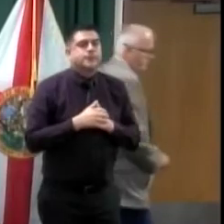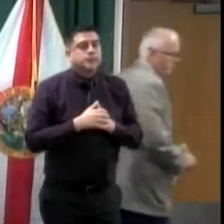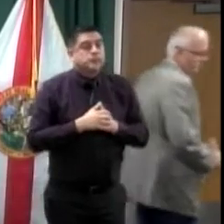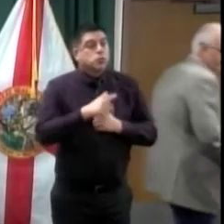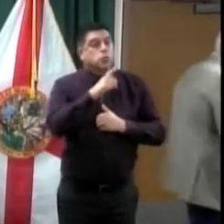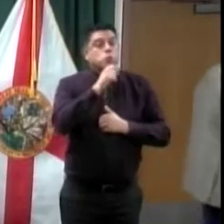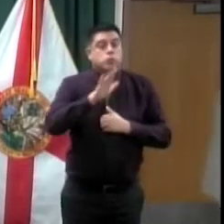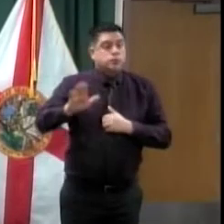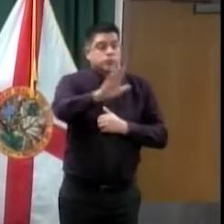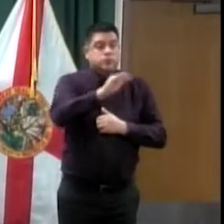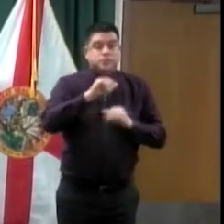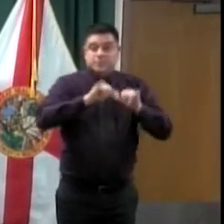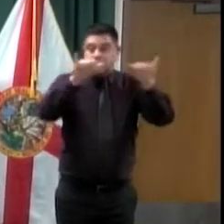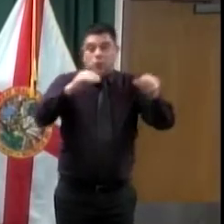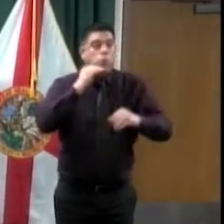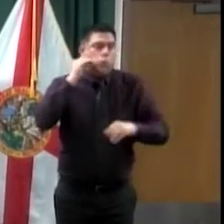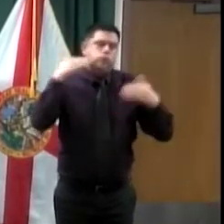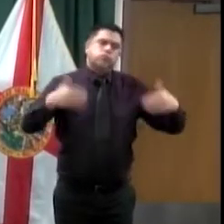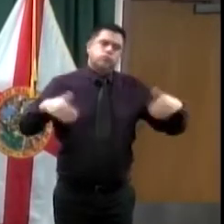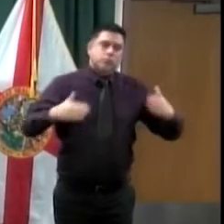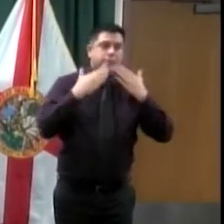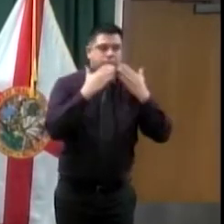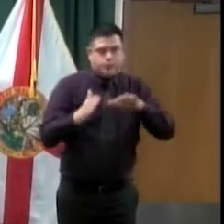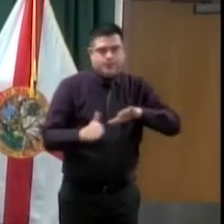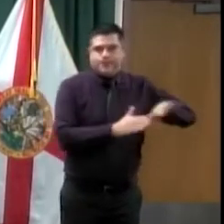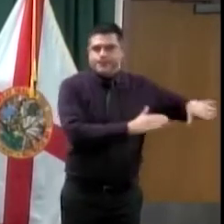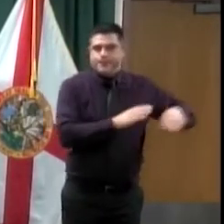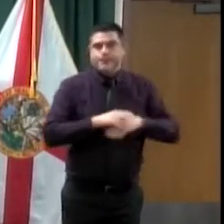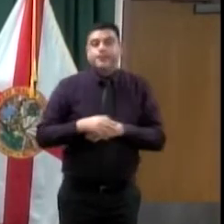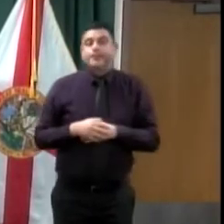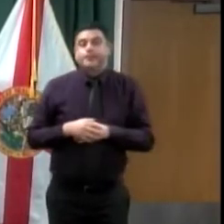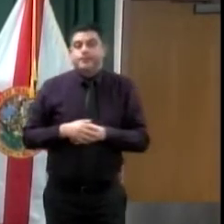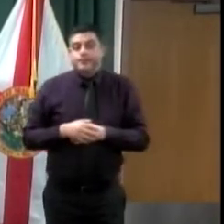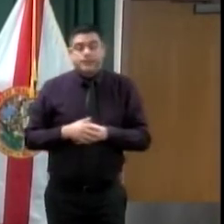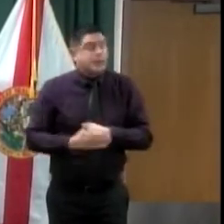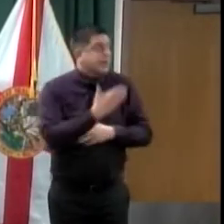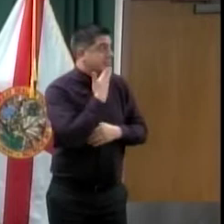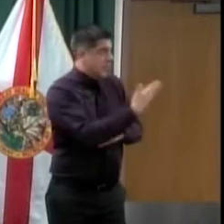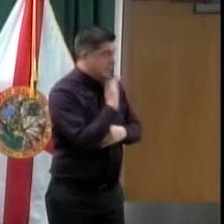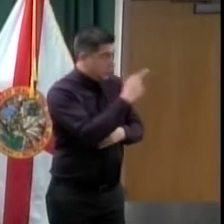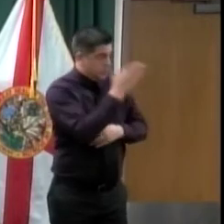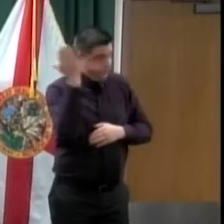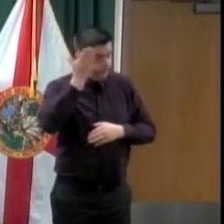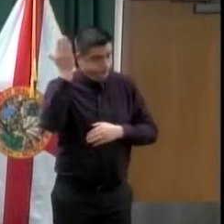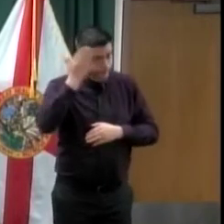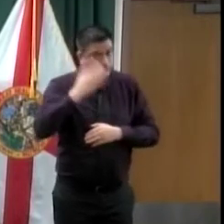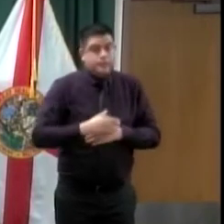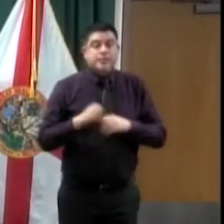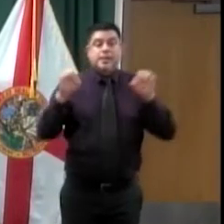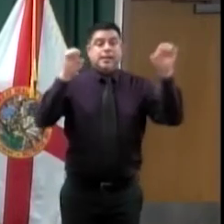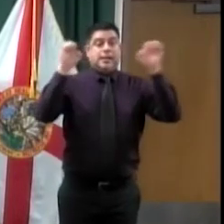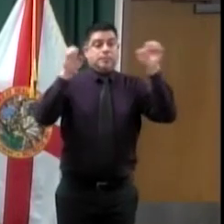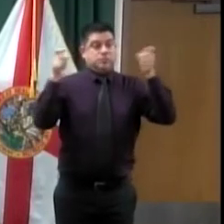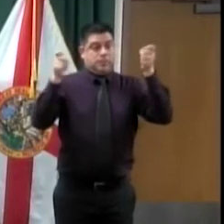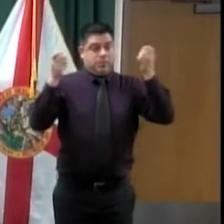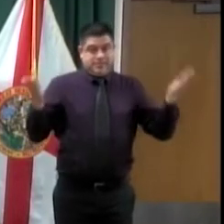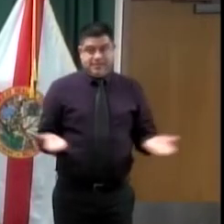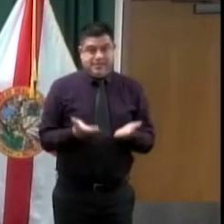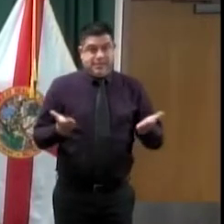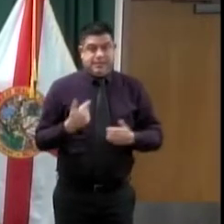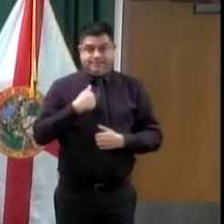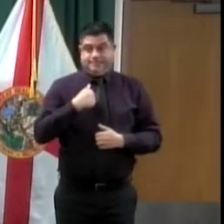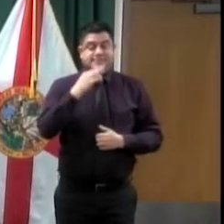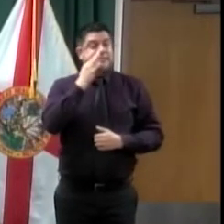Thank you, Chairman Zimbauer. Alan Harris, again, the emergency manager here for Seminole County. Just a few moments ago, of course,